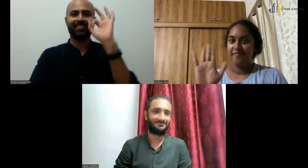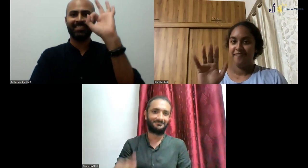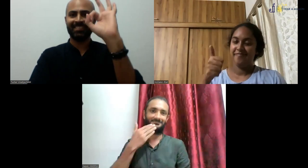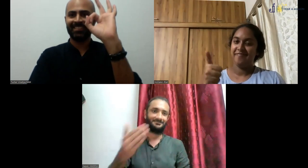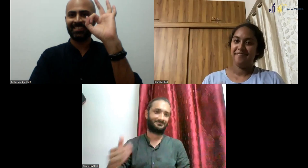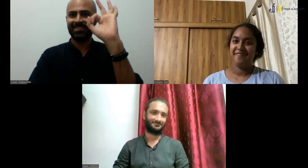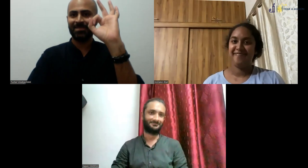Vishwajit since he's not here?